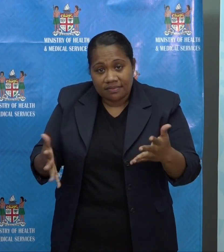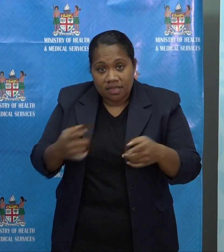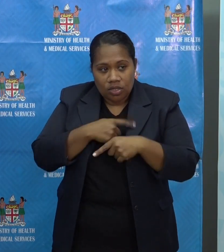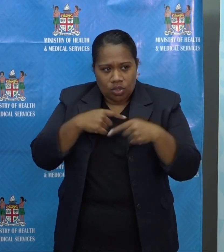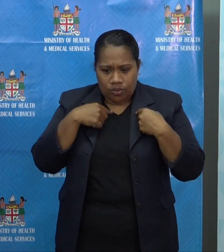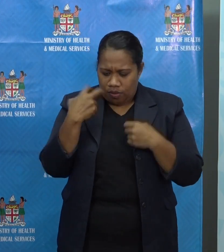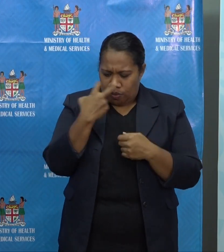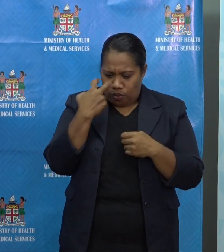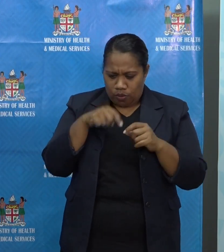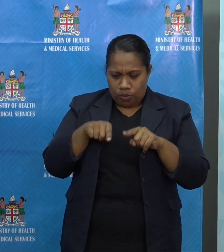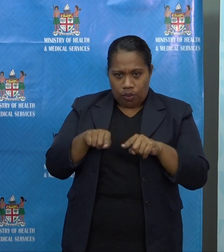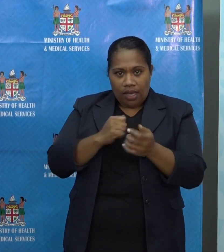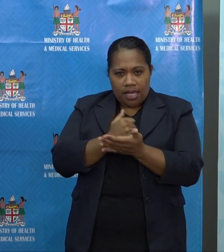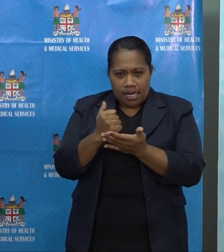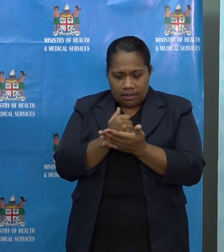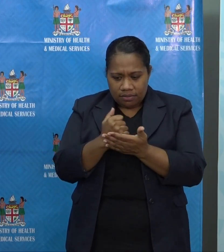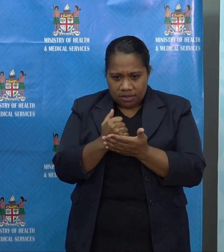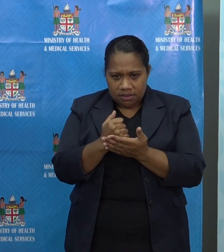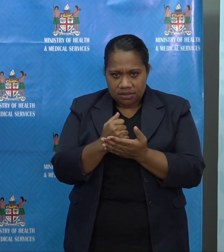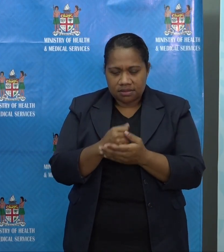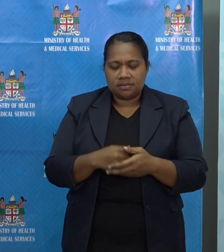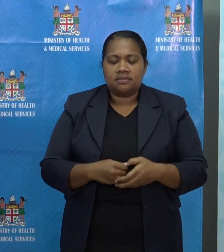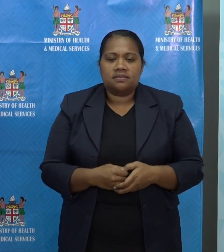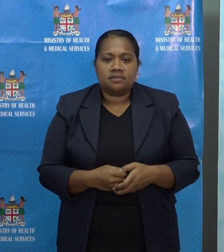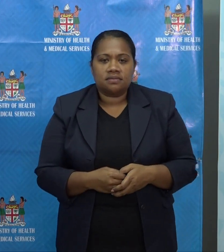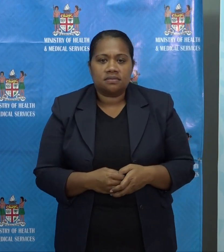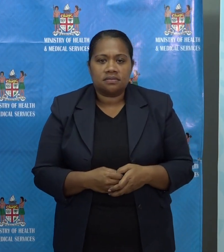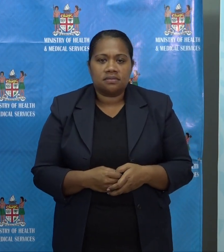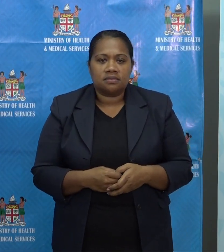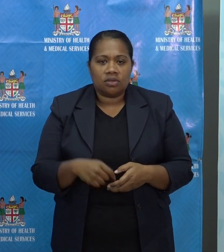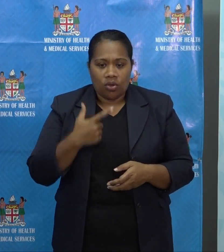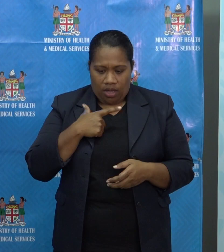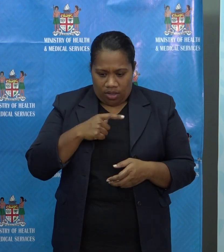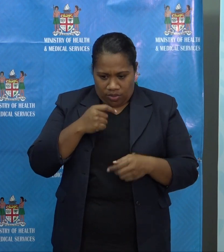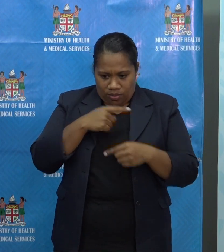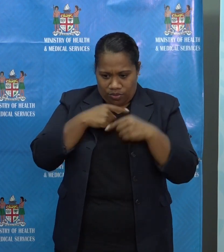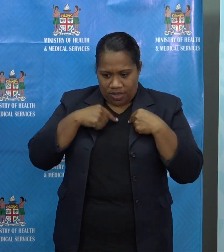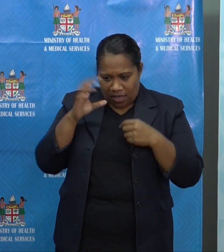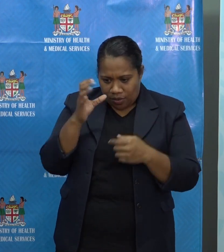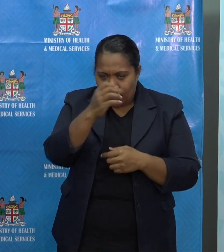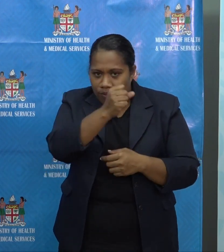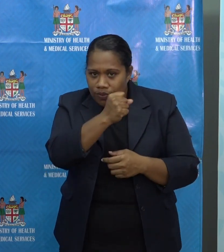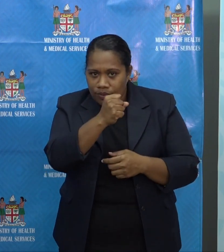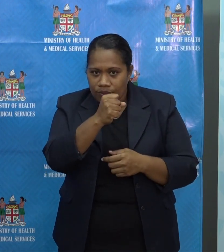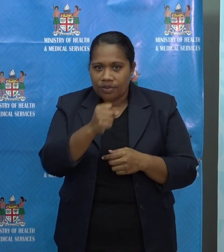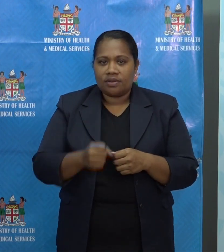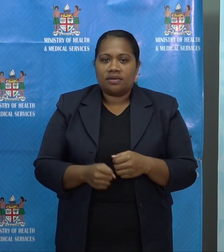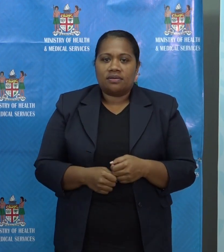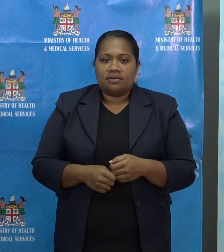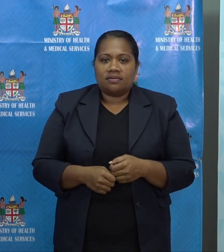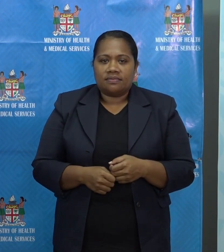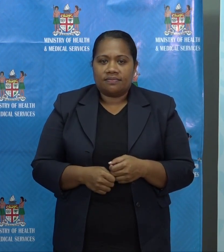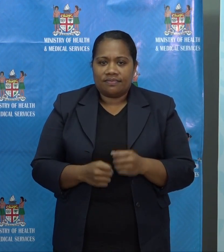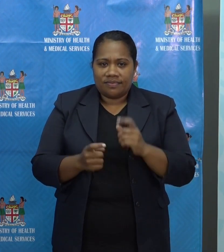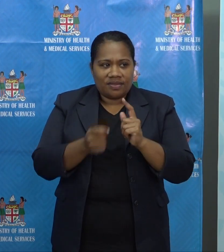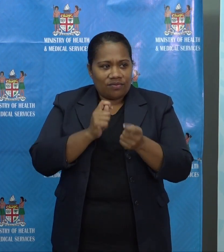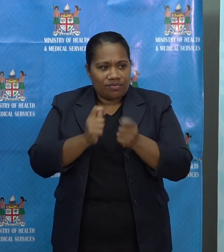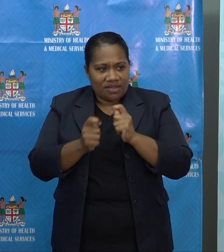numbers closely to determine our positivity ratio, which is the ratio of positive tests against the tests conducted,